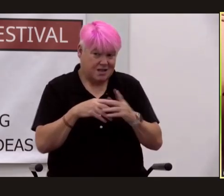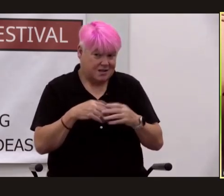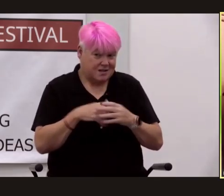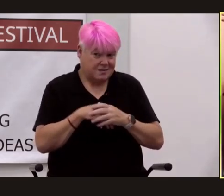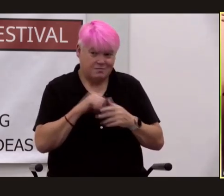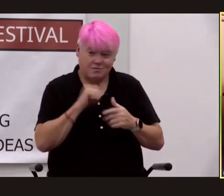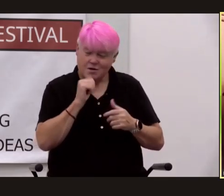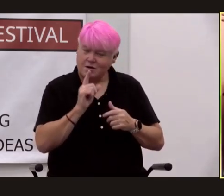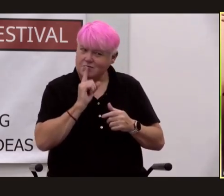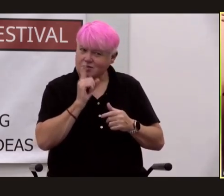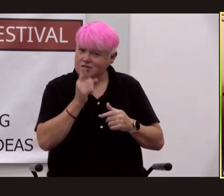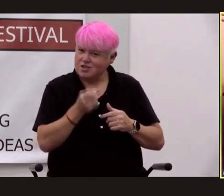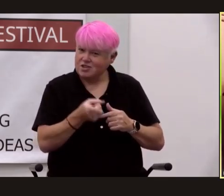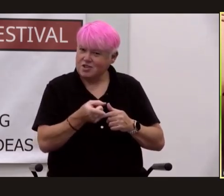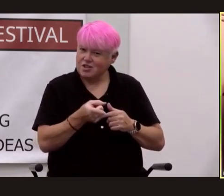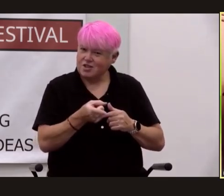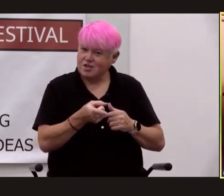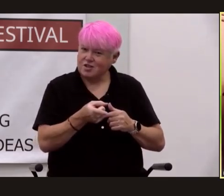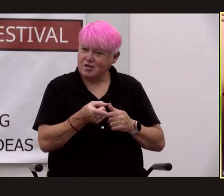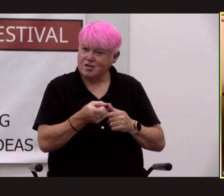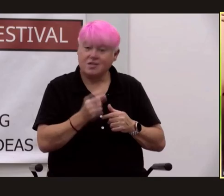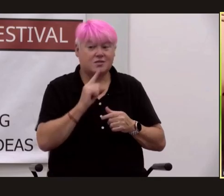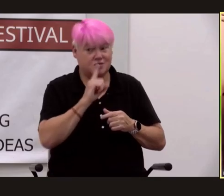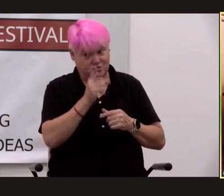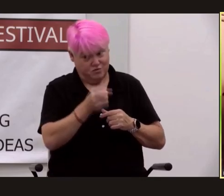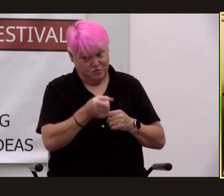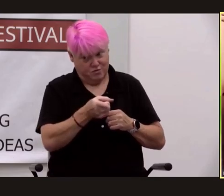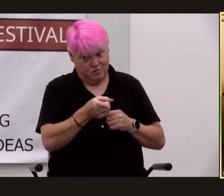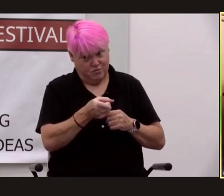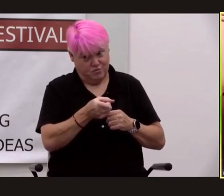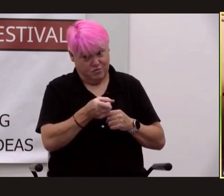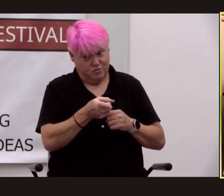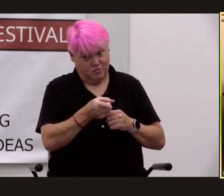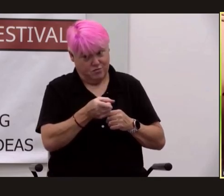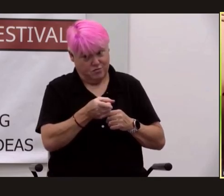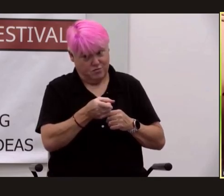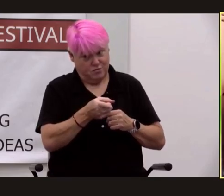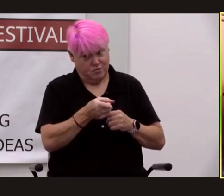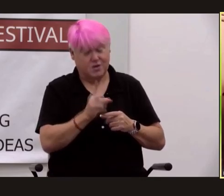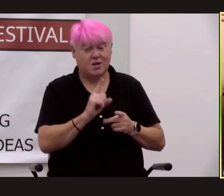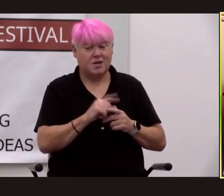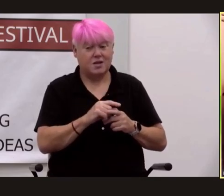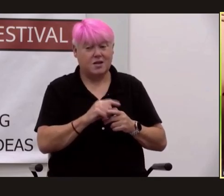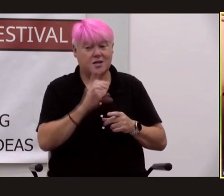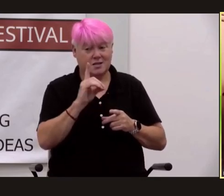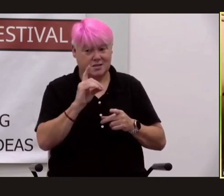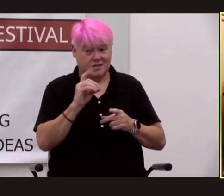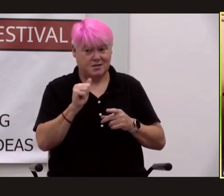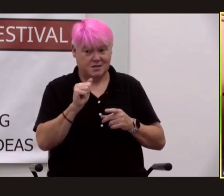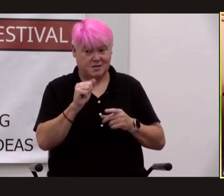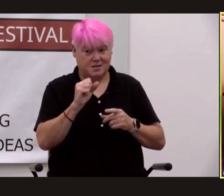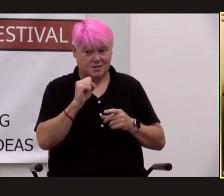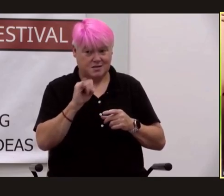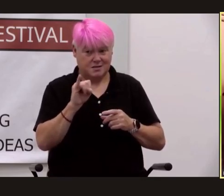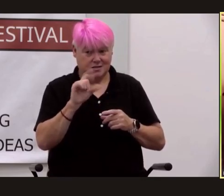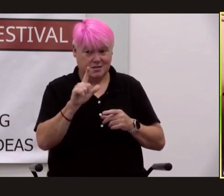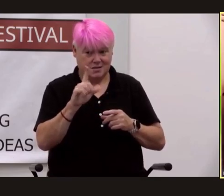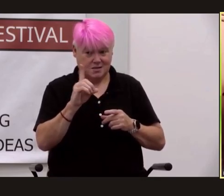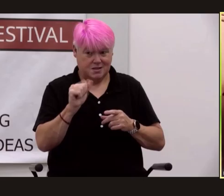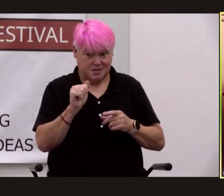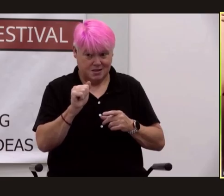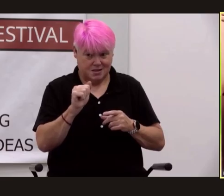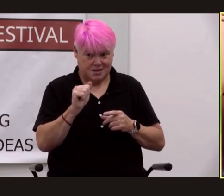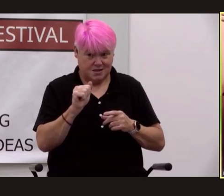honestly sir it's true that it was to silva breaking the news meant it was the fruit of